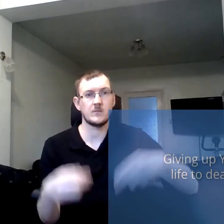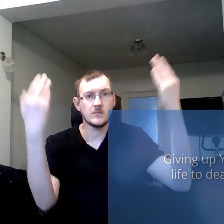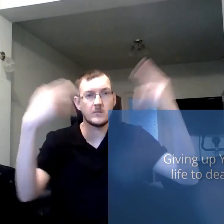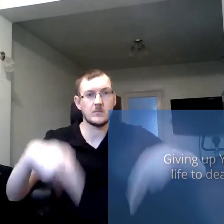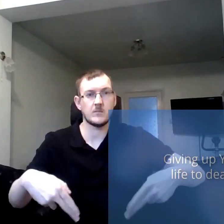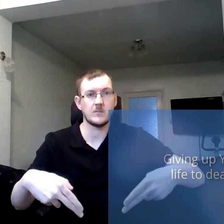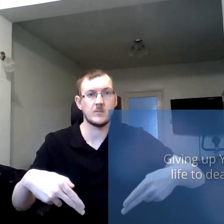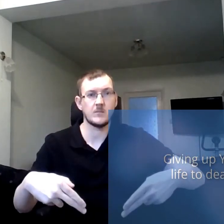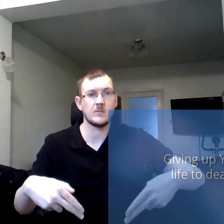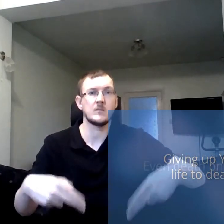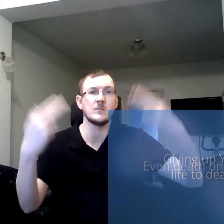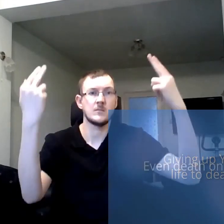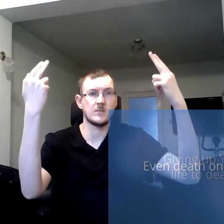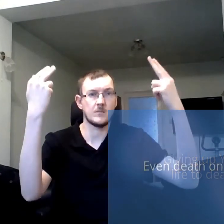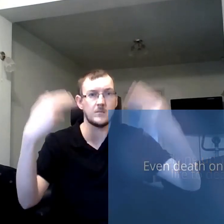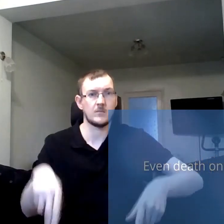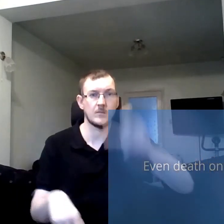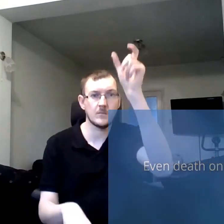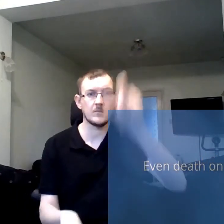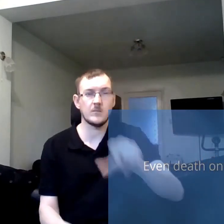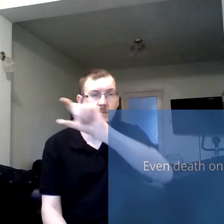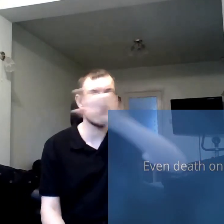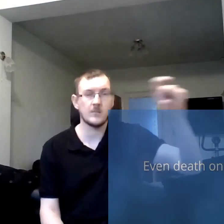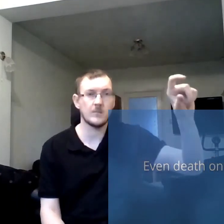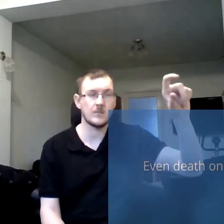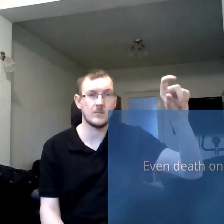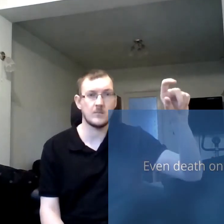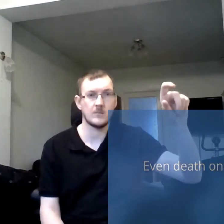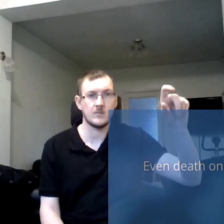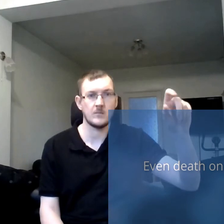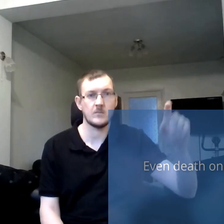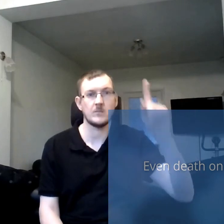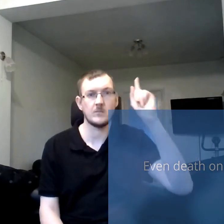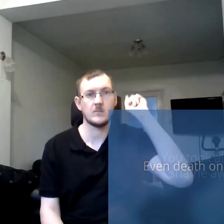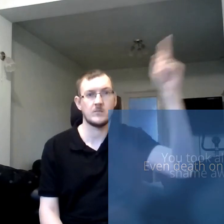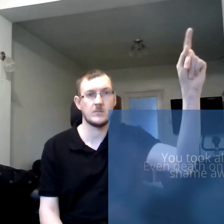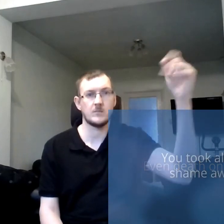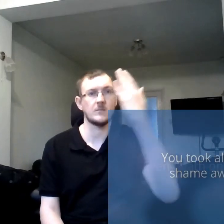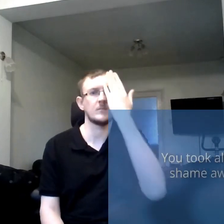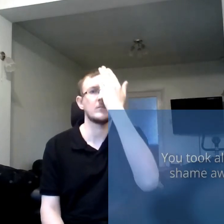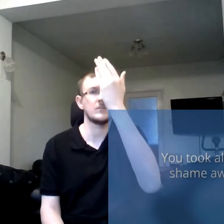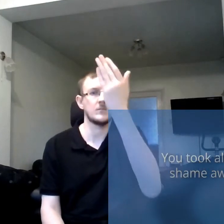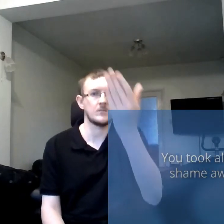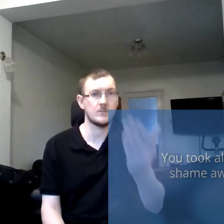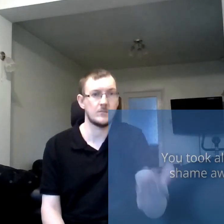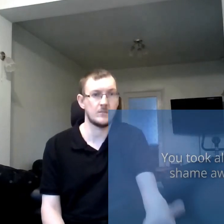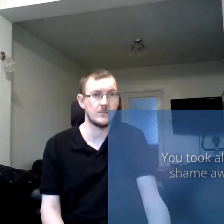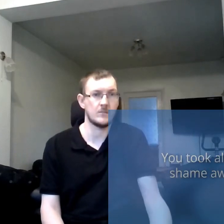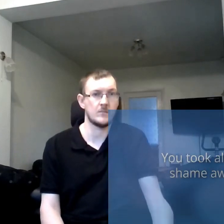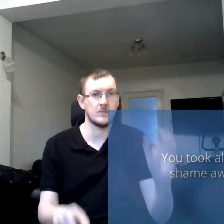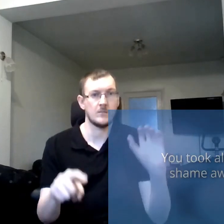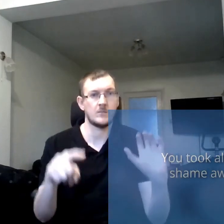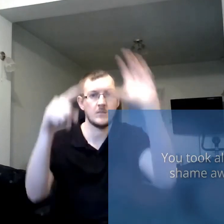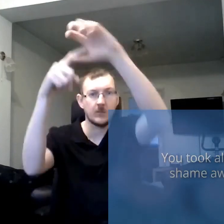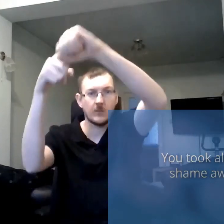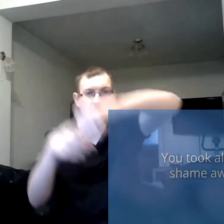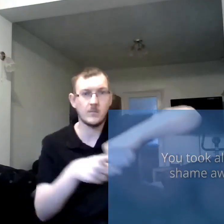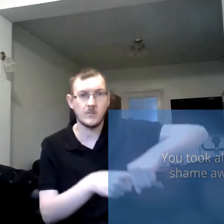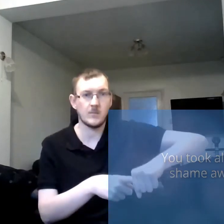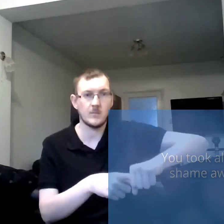death even death on the cross you took all my shame away that